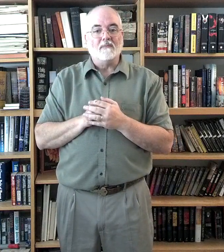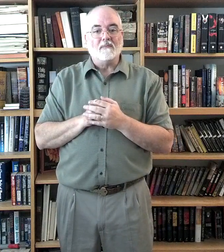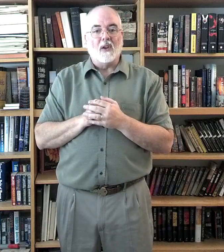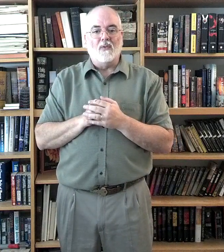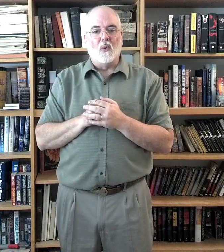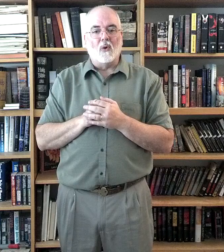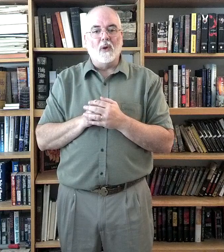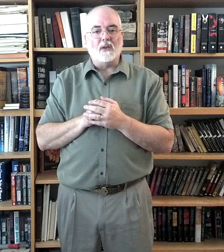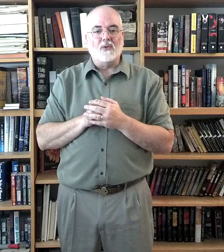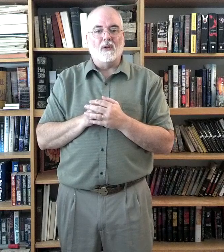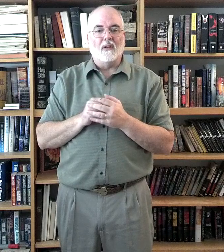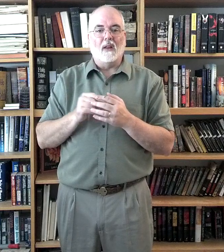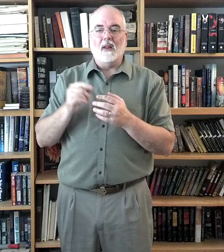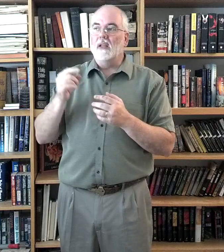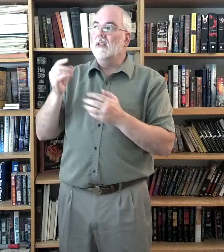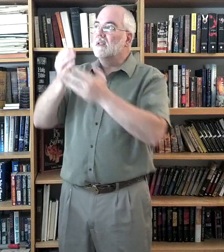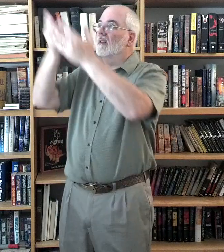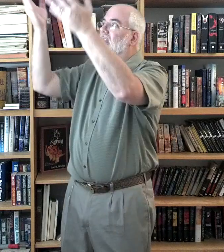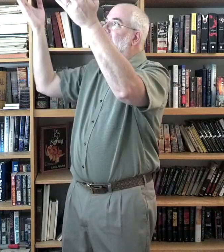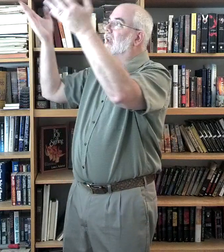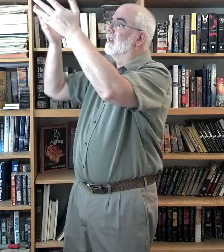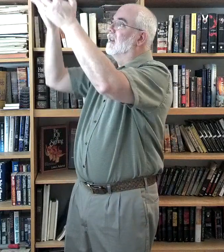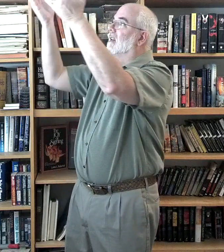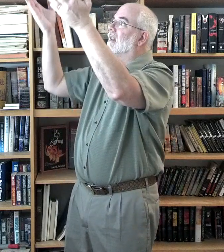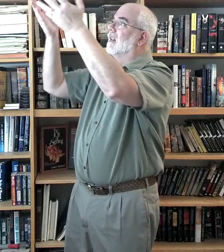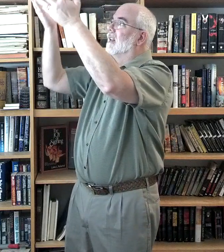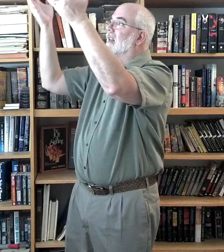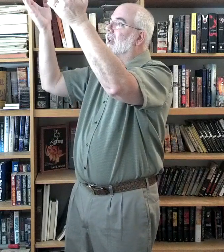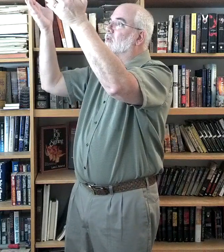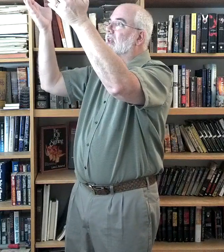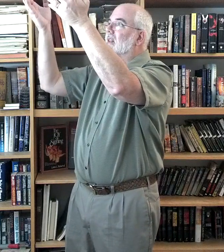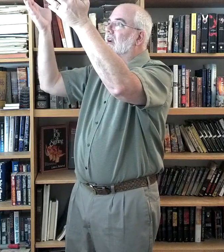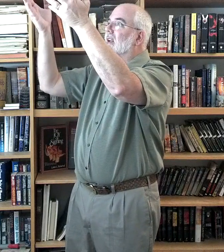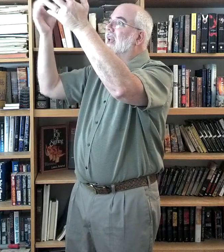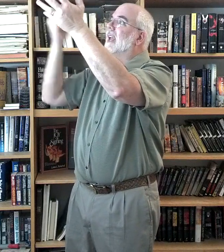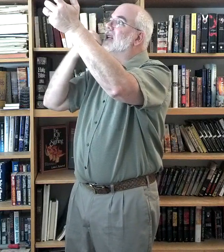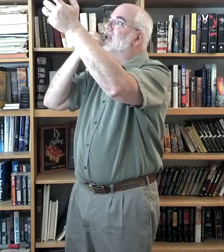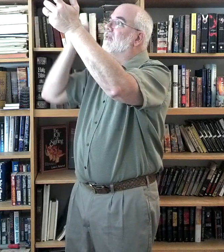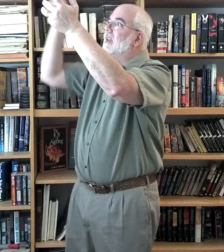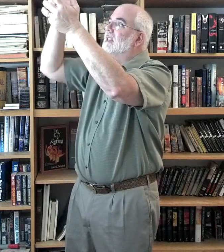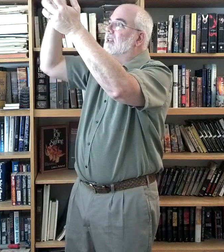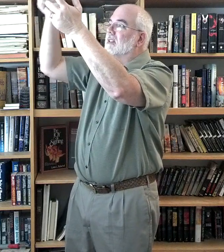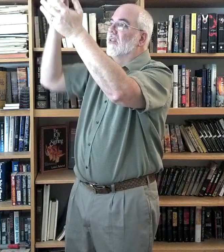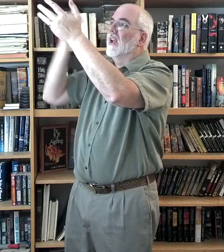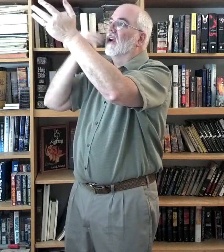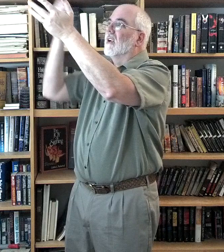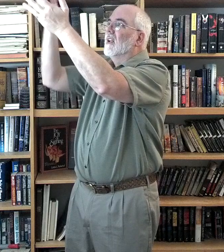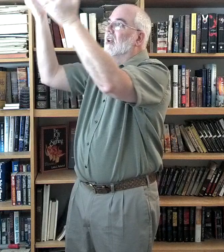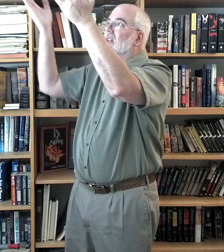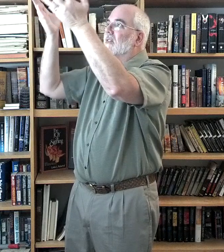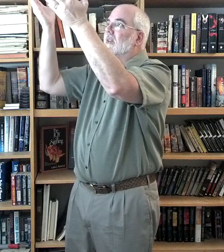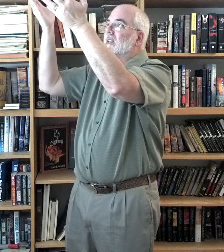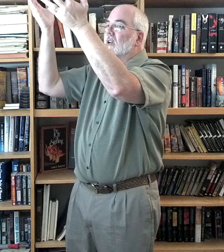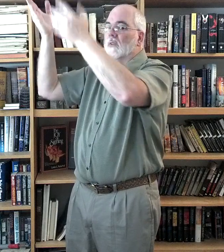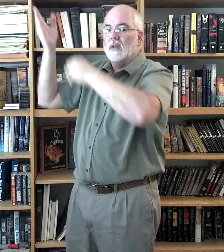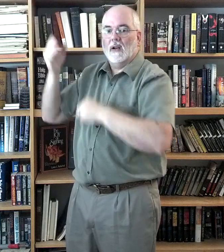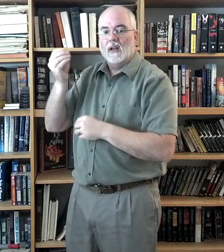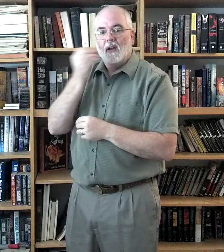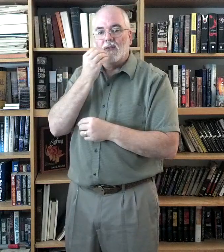For which is, again, it's right there. It's the feast that's there. The feast over there. The feast